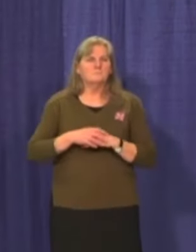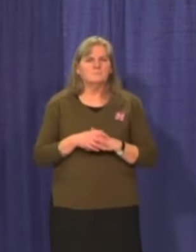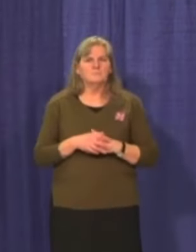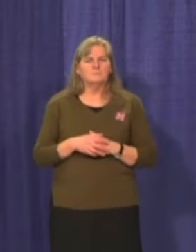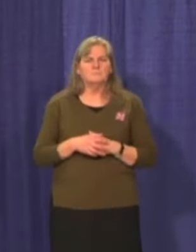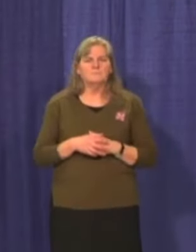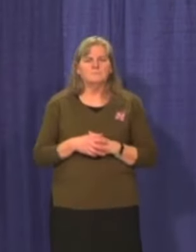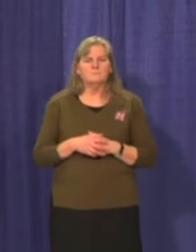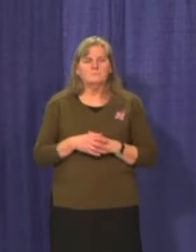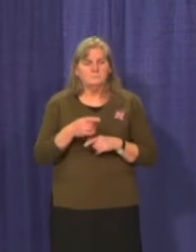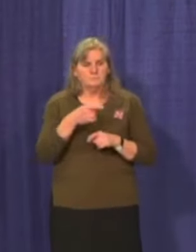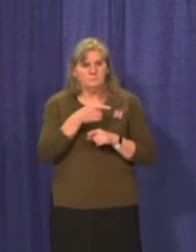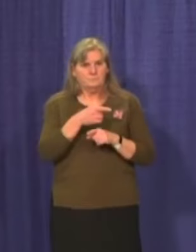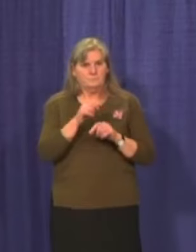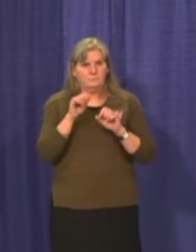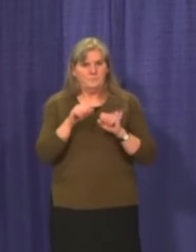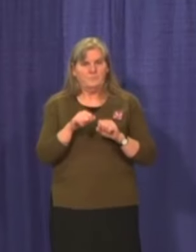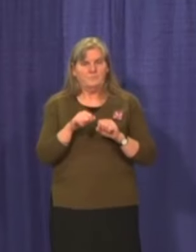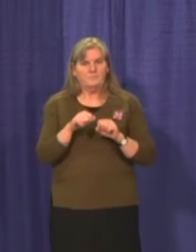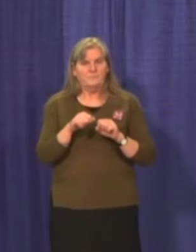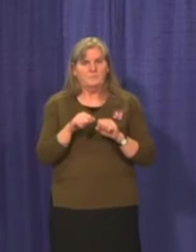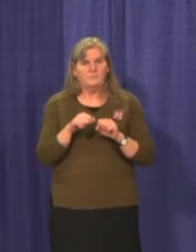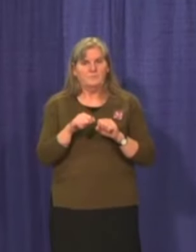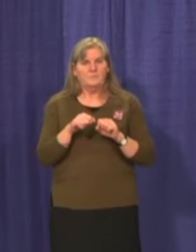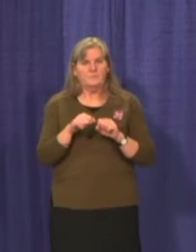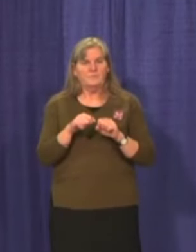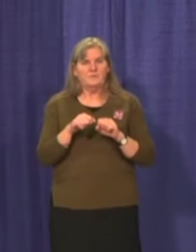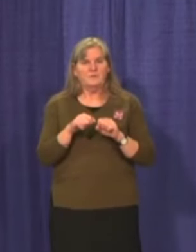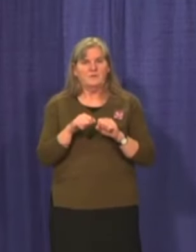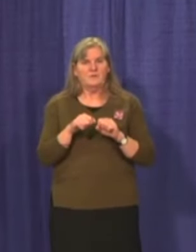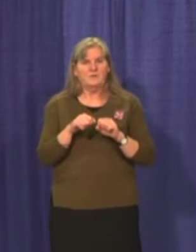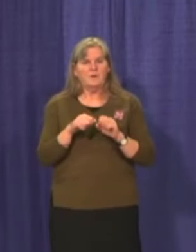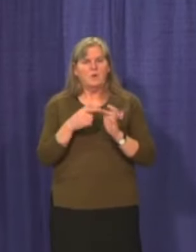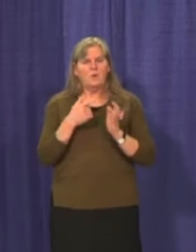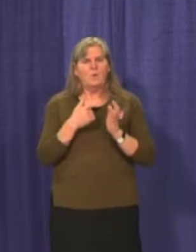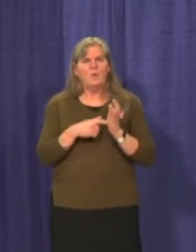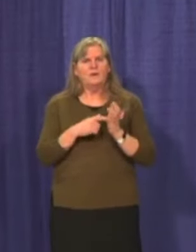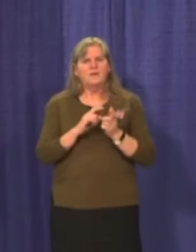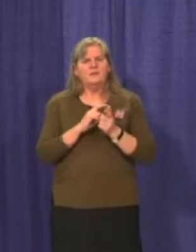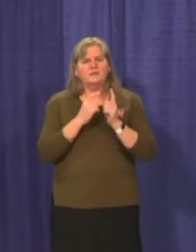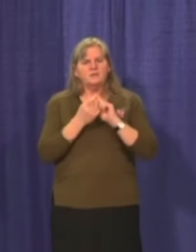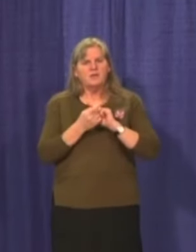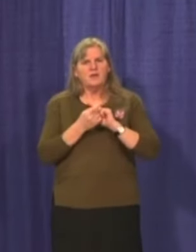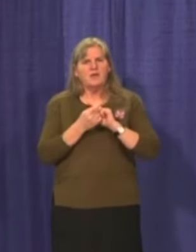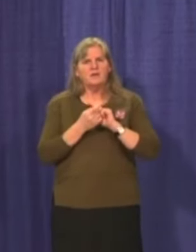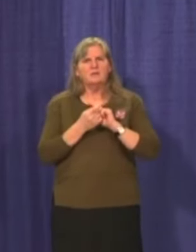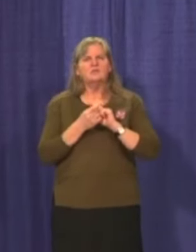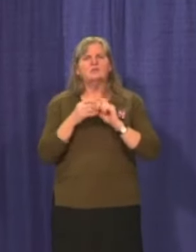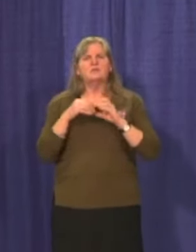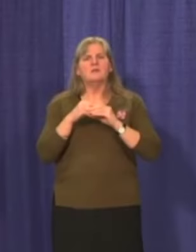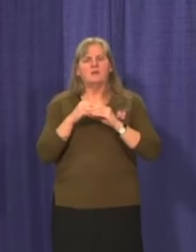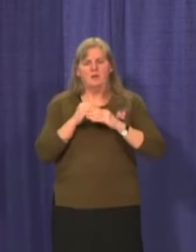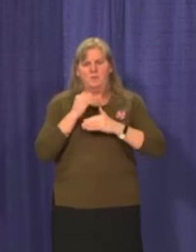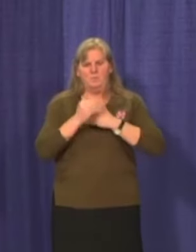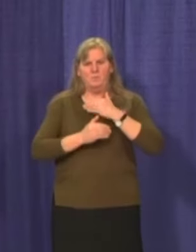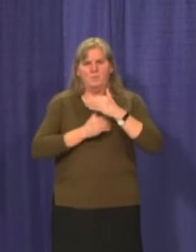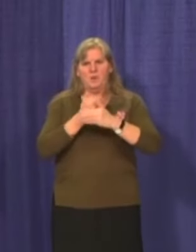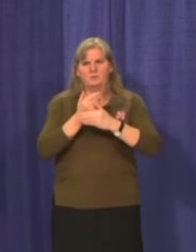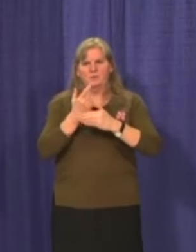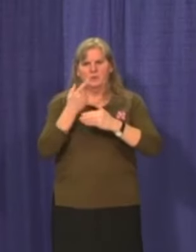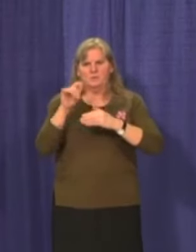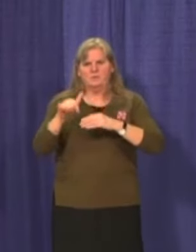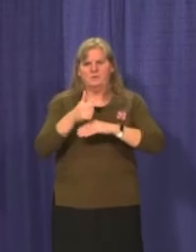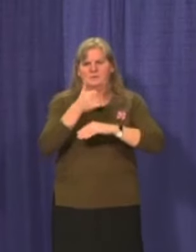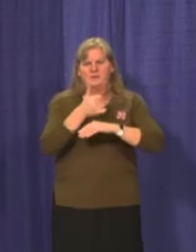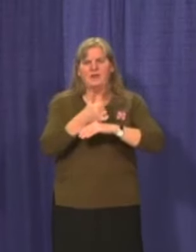So could you please, uh, tell us what change and the protocols that are in place given the incident